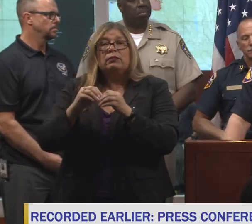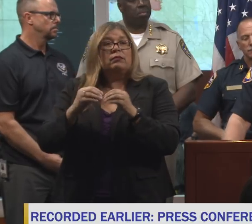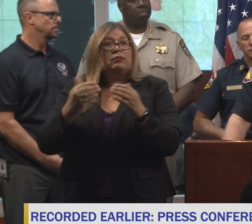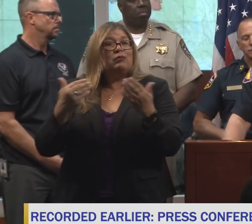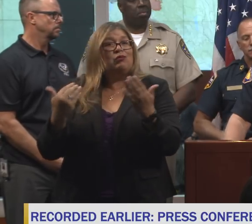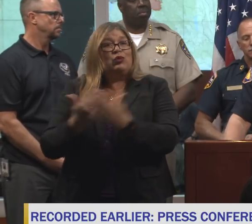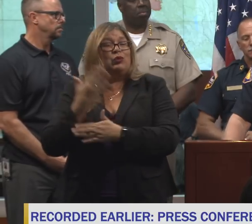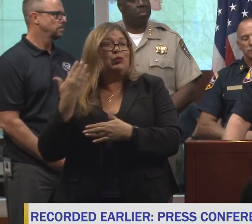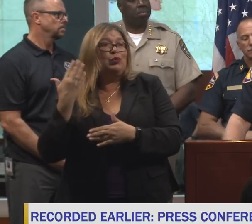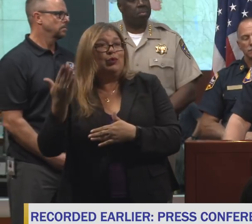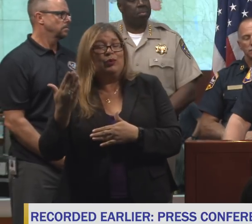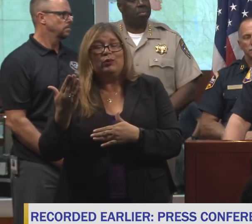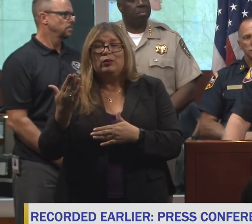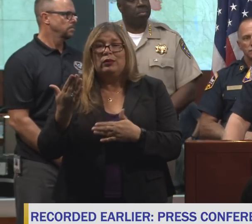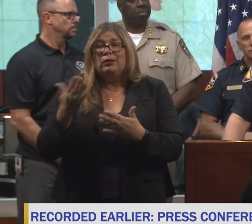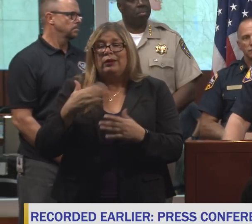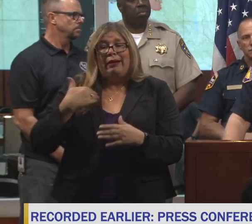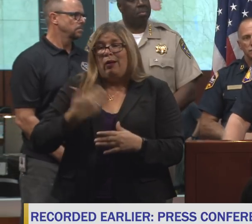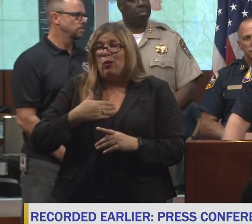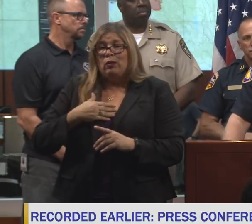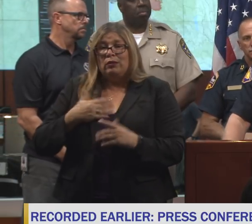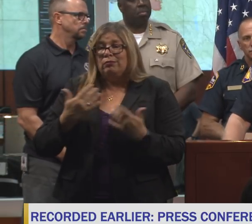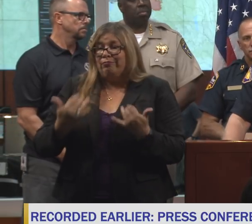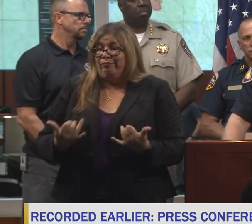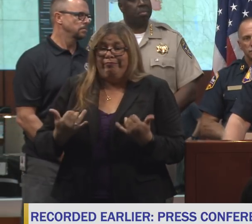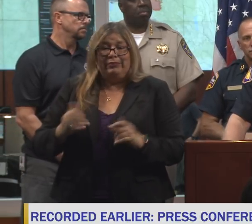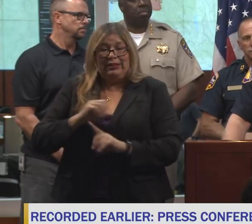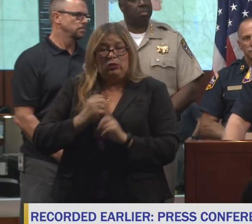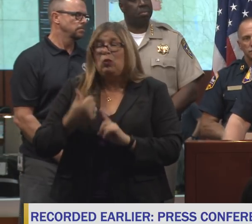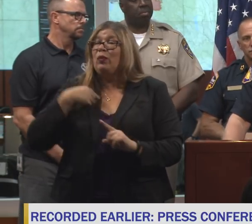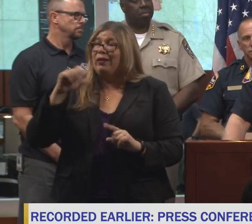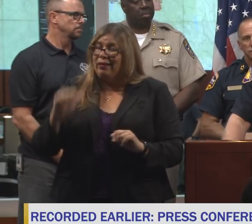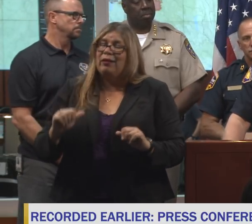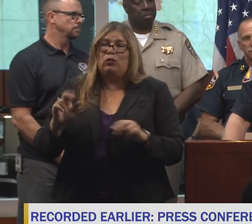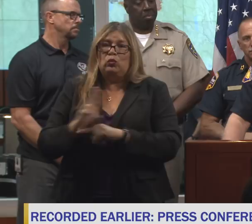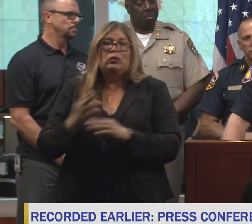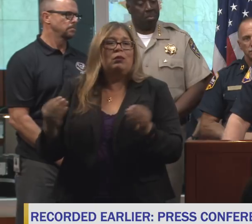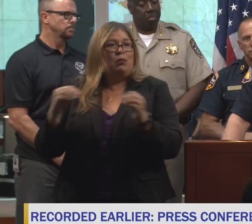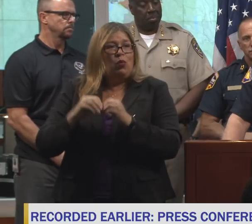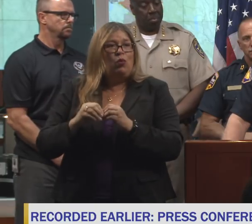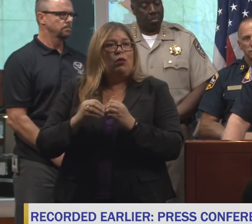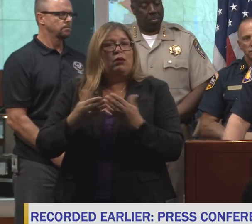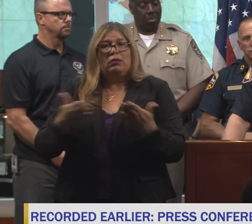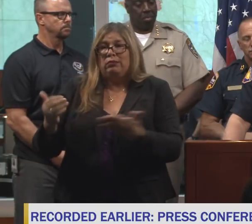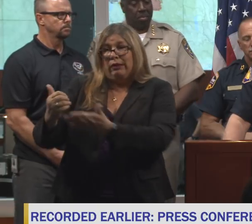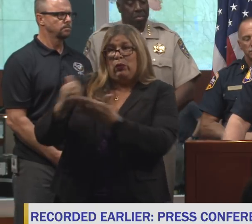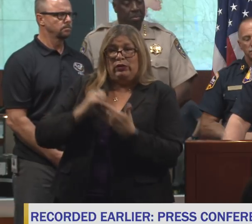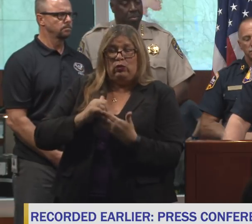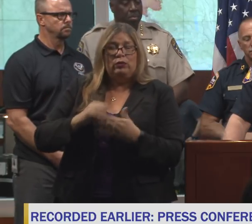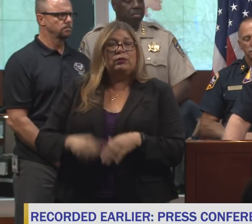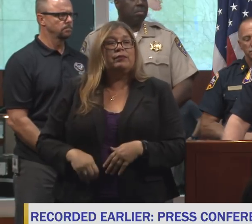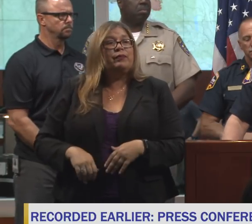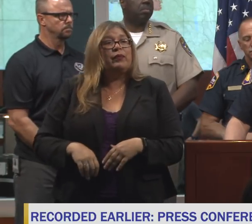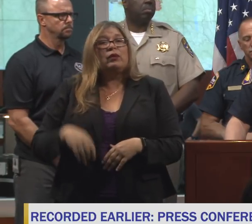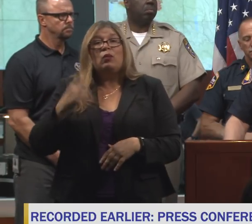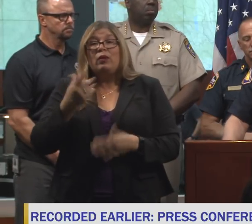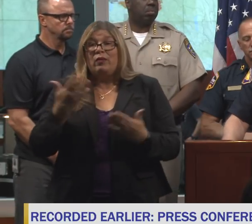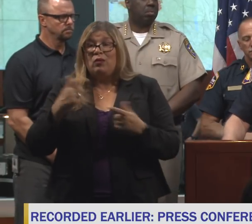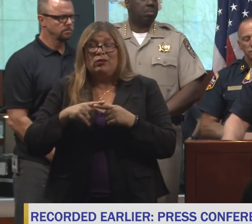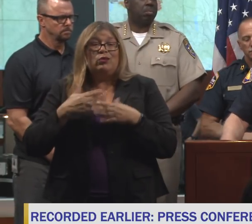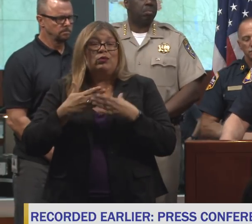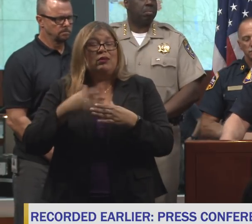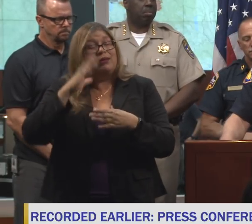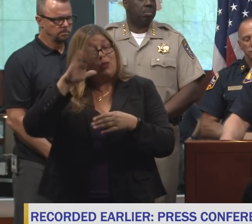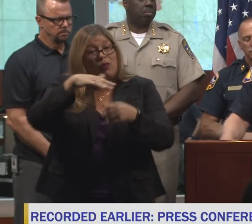situation that we're dealing with, we could use more resources, and I think the one thing I would share with you is that at the local,